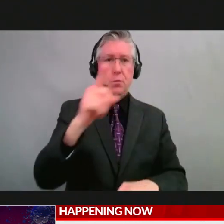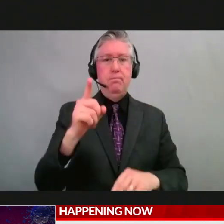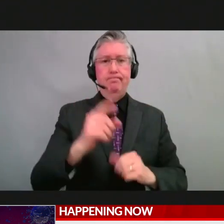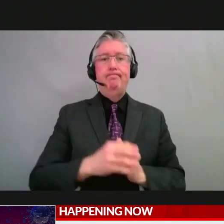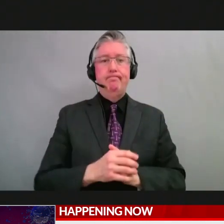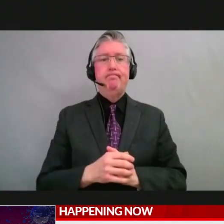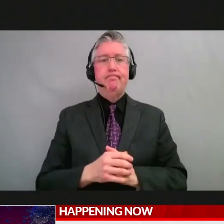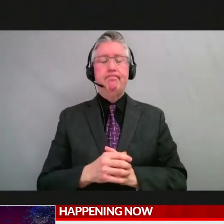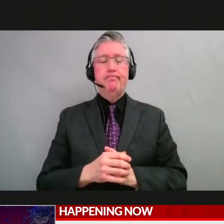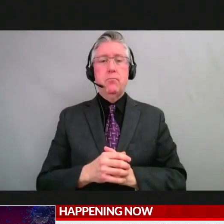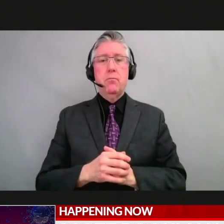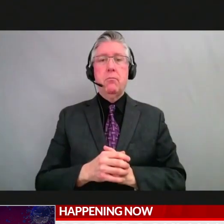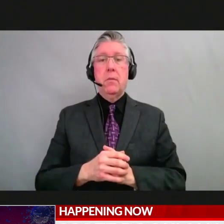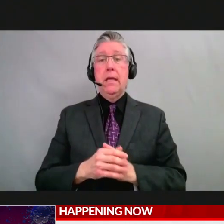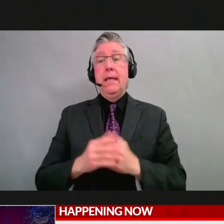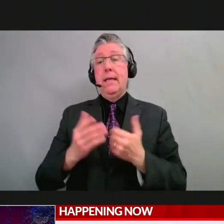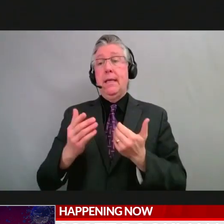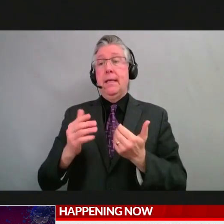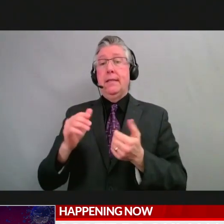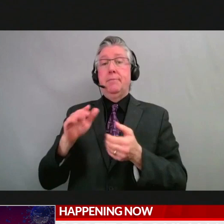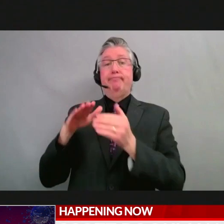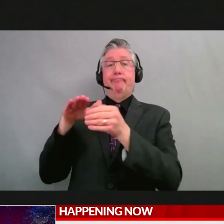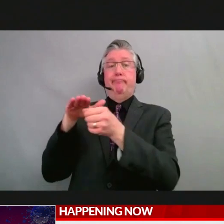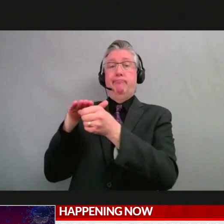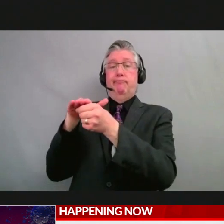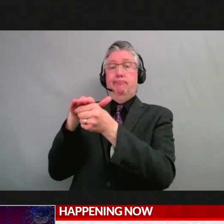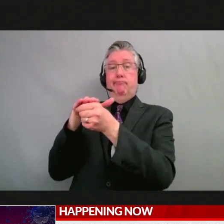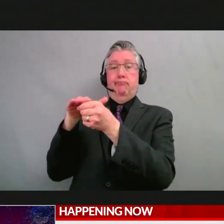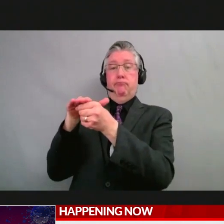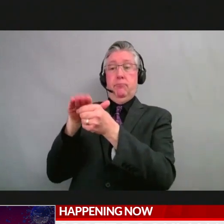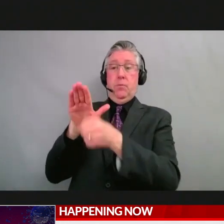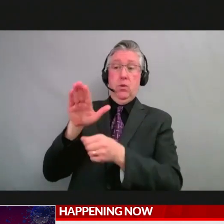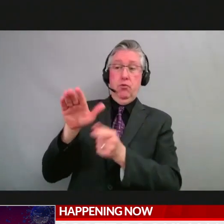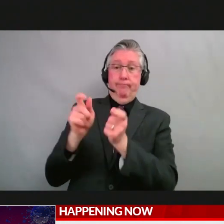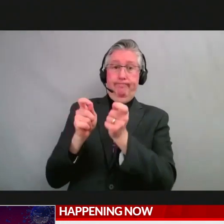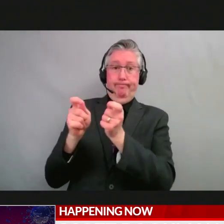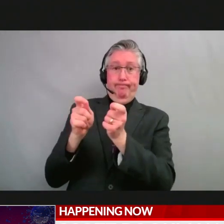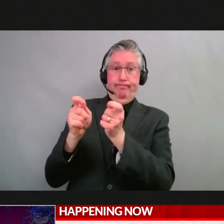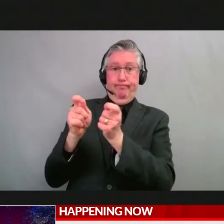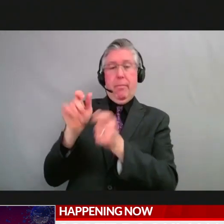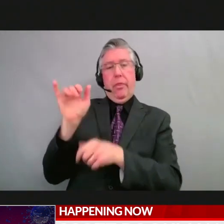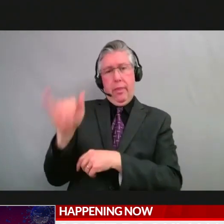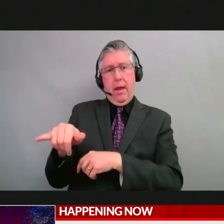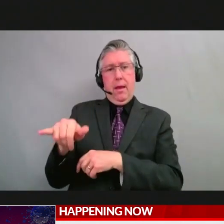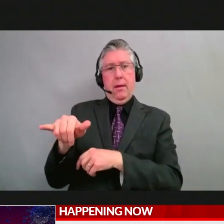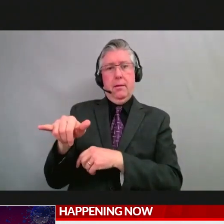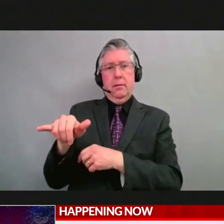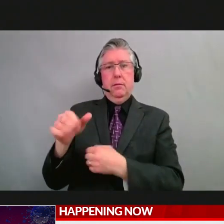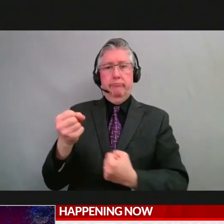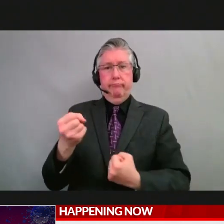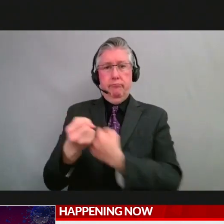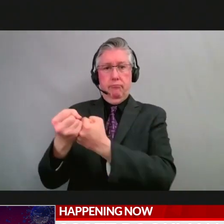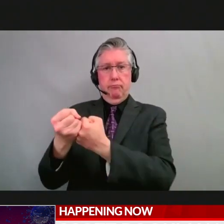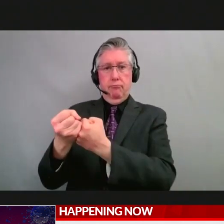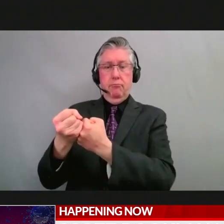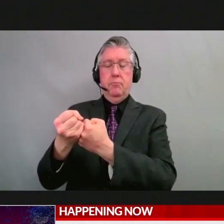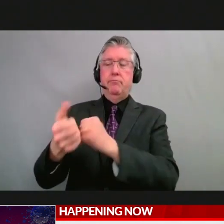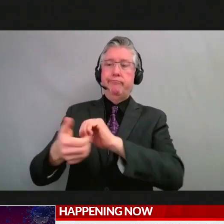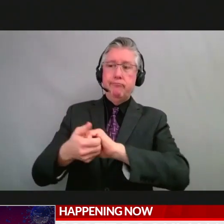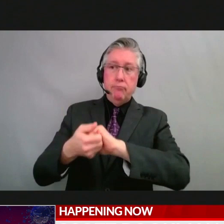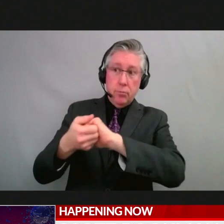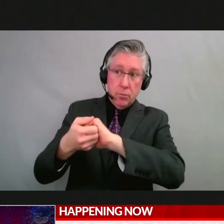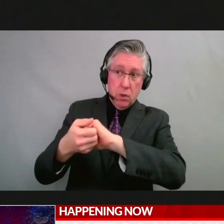Local control is a critical component of where we are right now. We support our local partners who are making